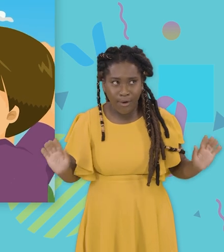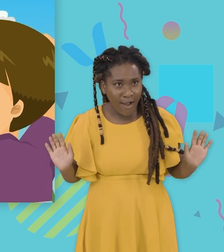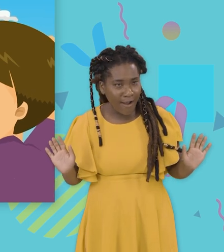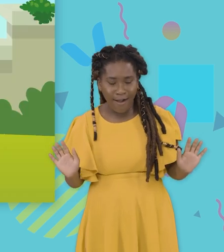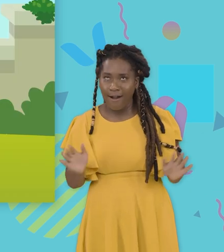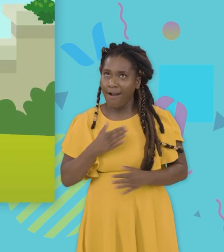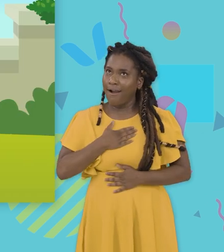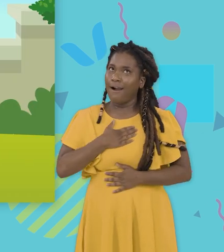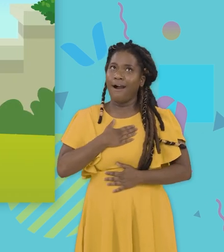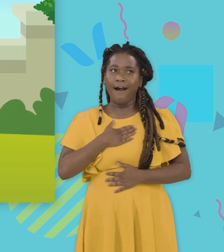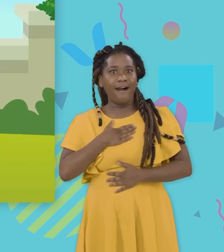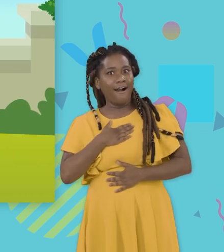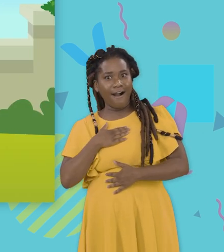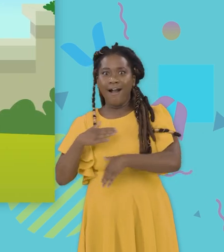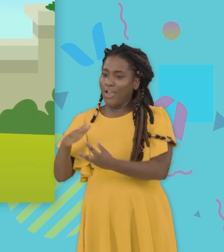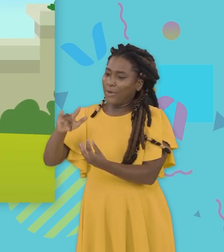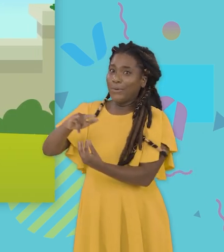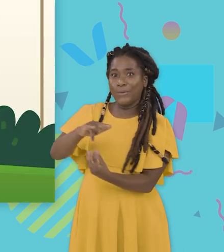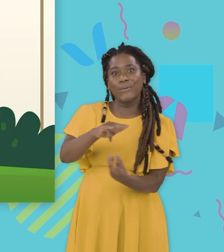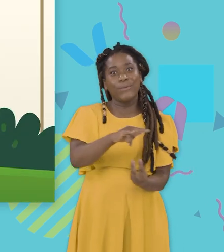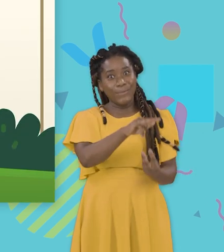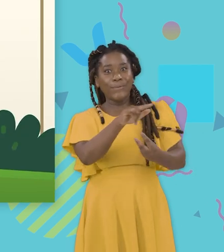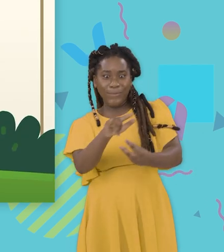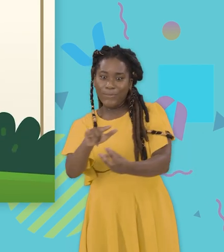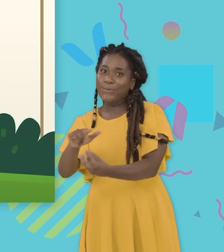It's a firefighting helicopter